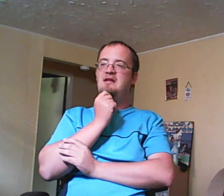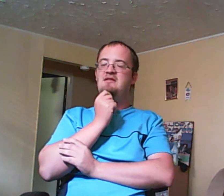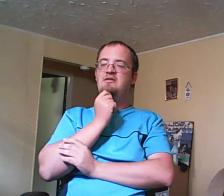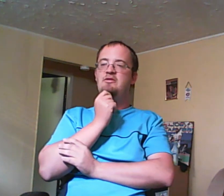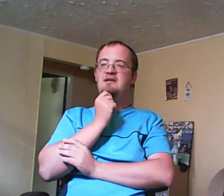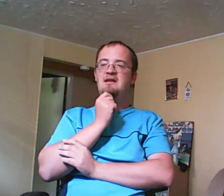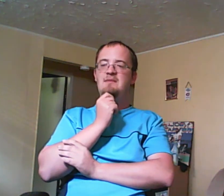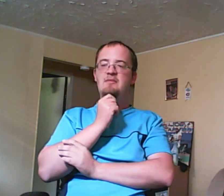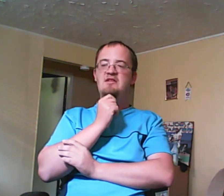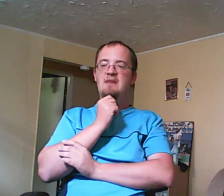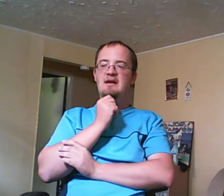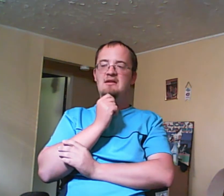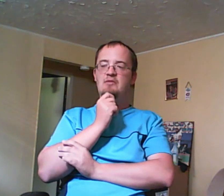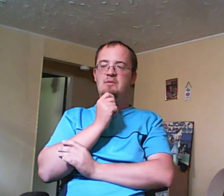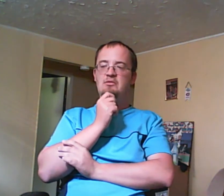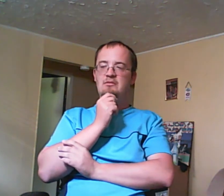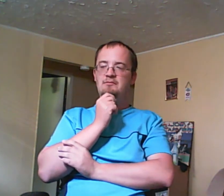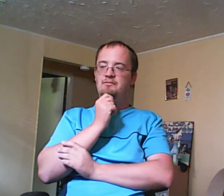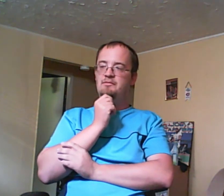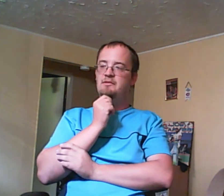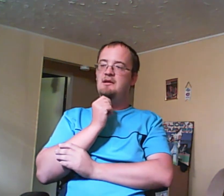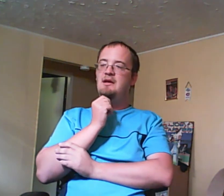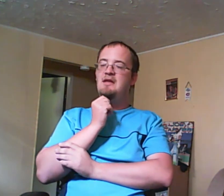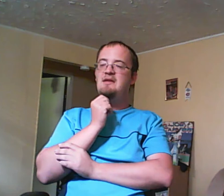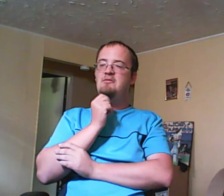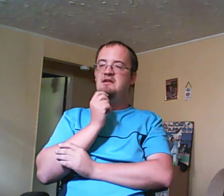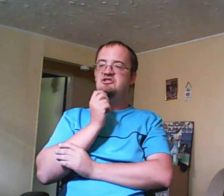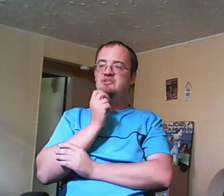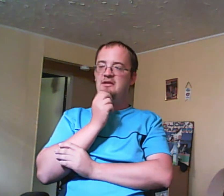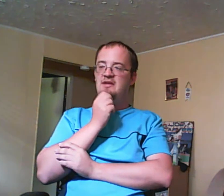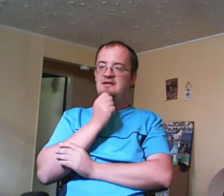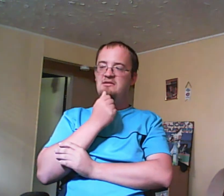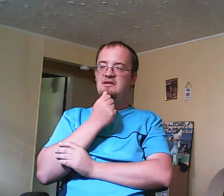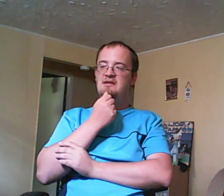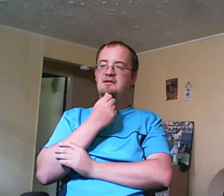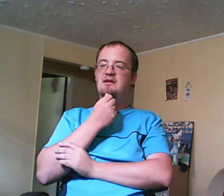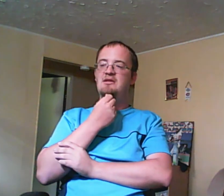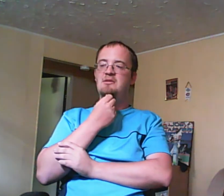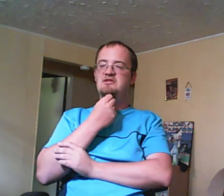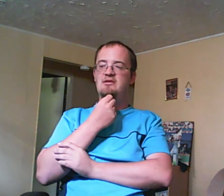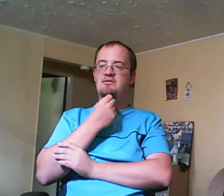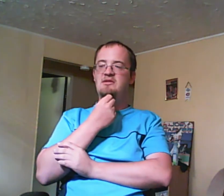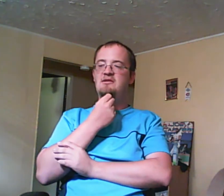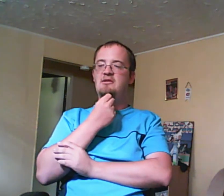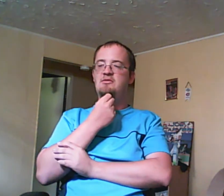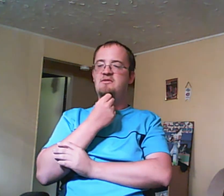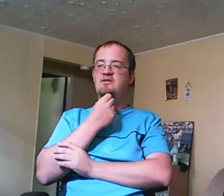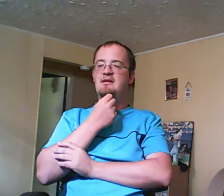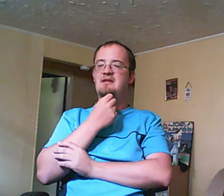13 he bumps into Maya in the rubber room and they have a relationship and all that. Sig is a little bit jealous. Sig goes with Zoe at times